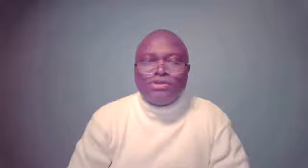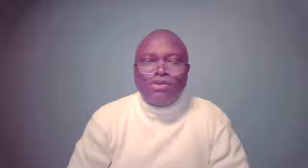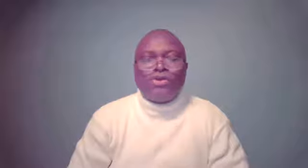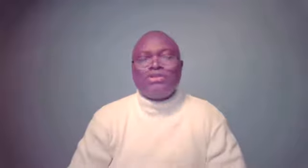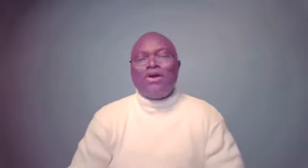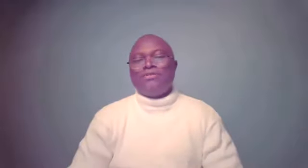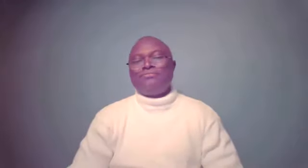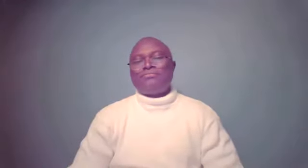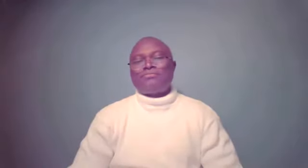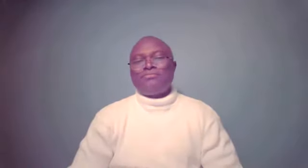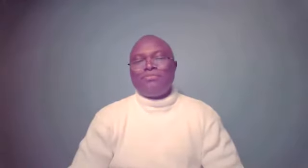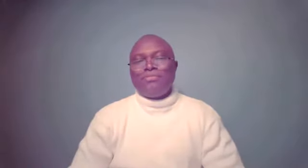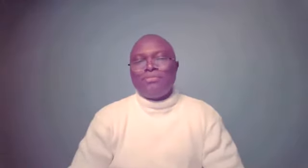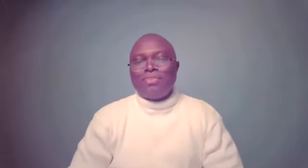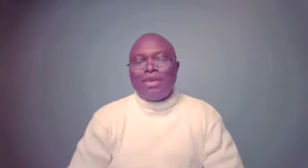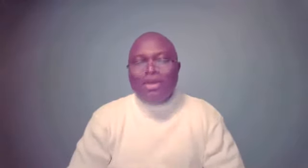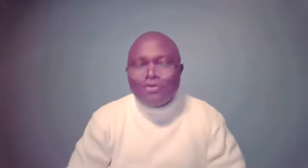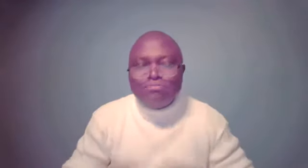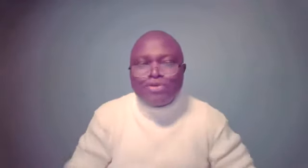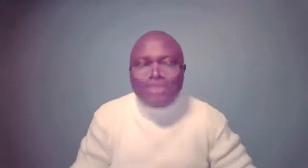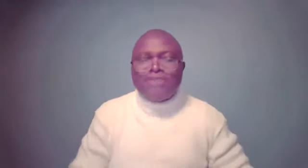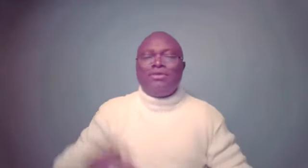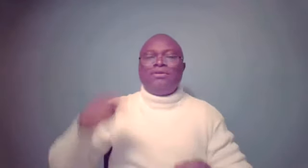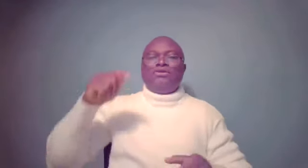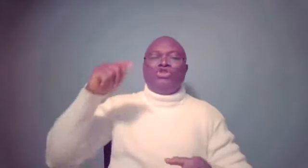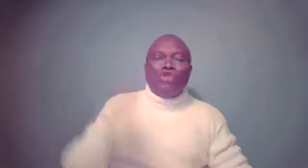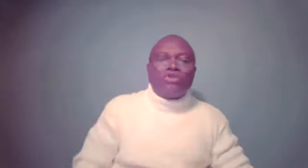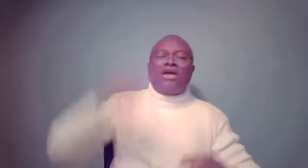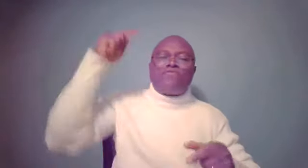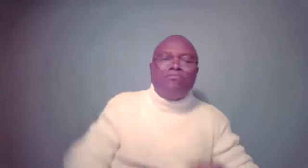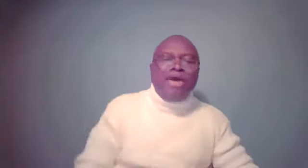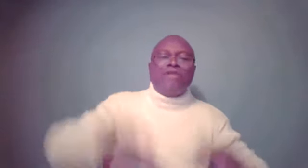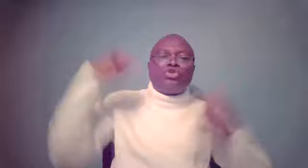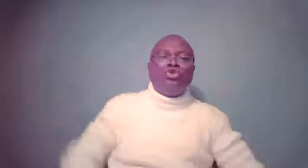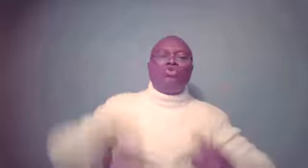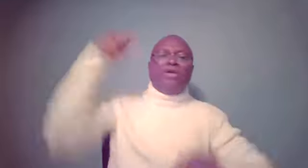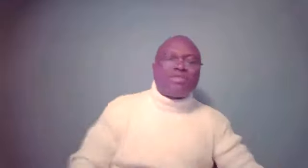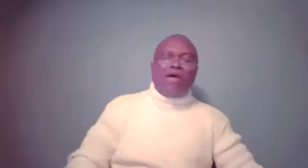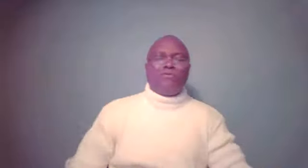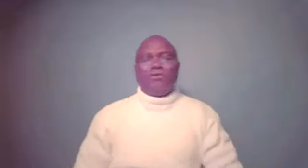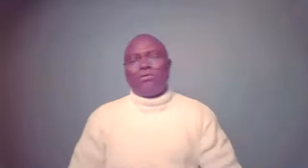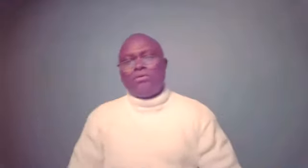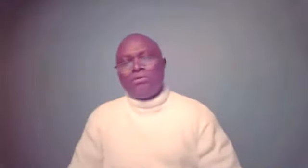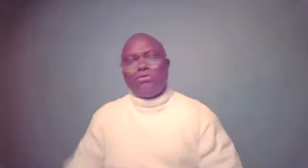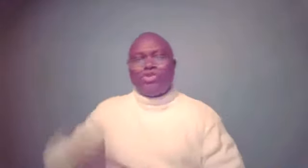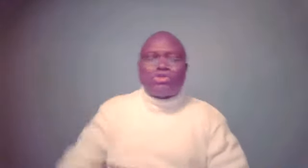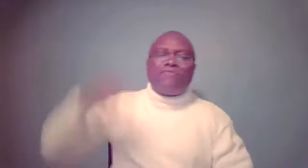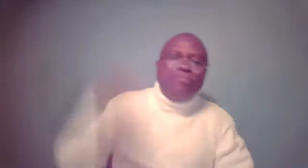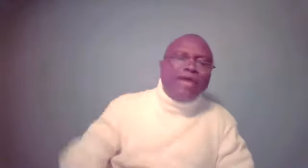his, the Lord is God. Even in prison, Joseph remained true to himself. Joseph remained